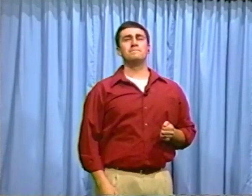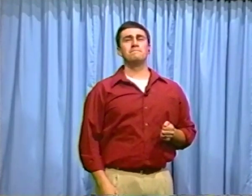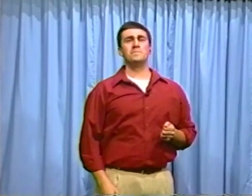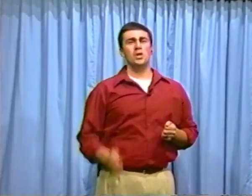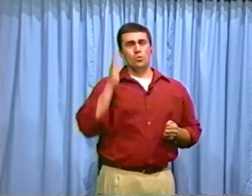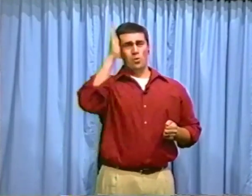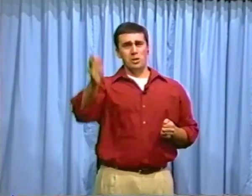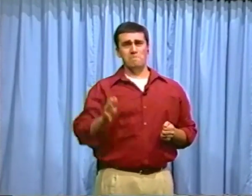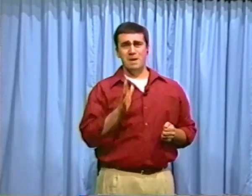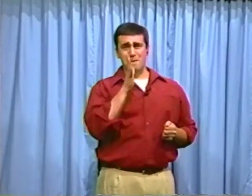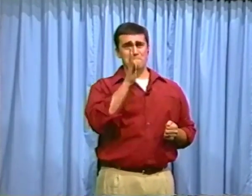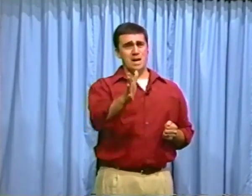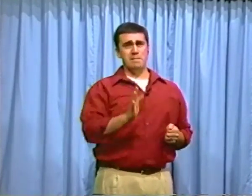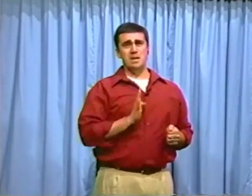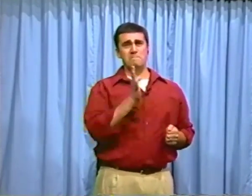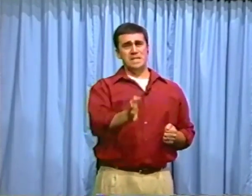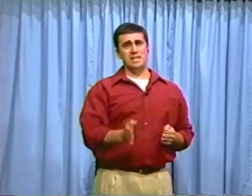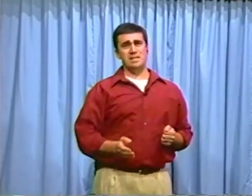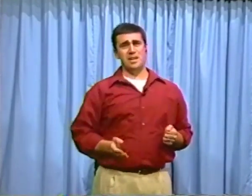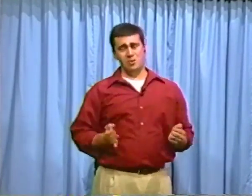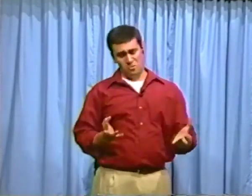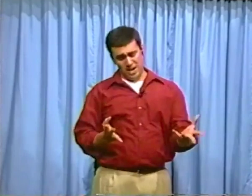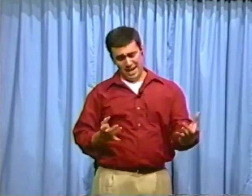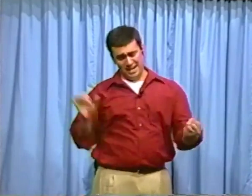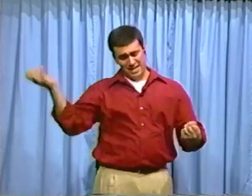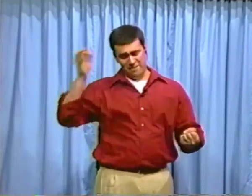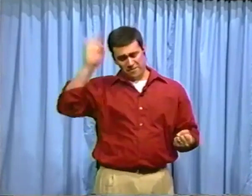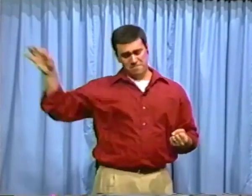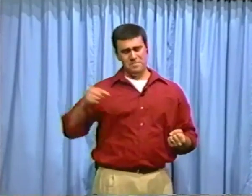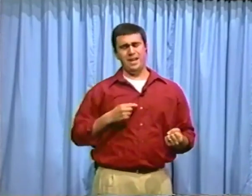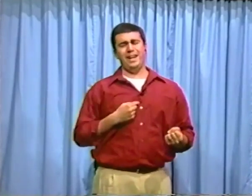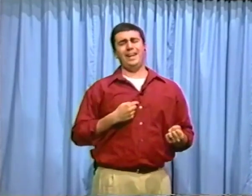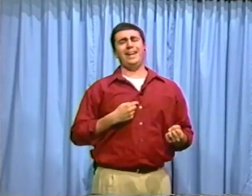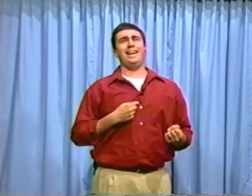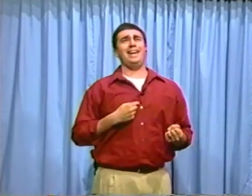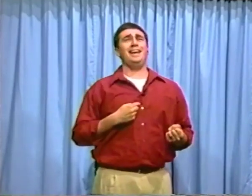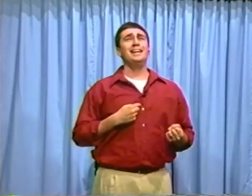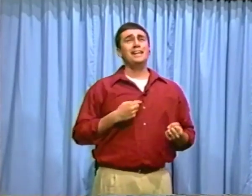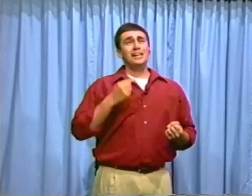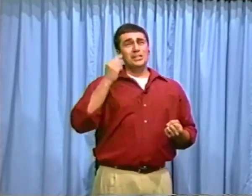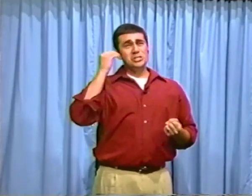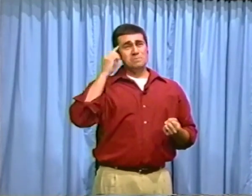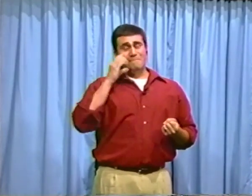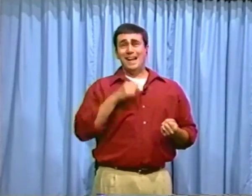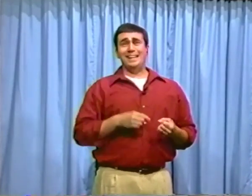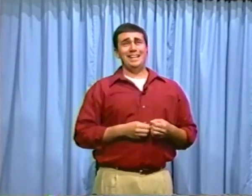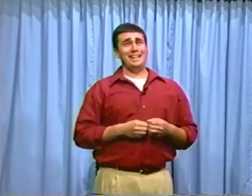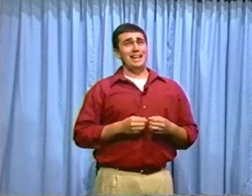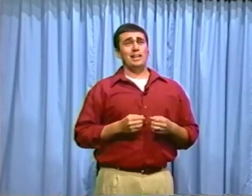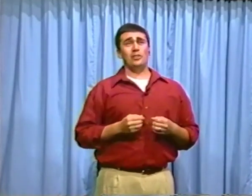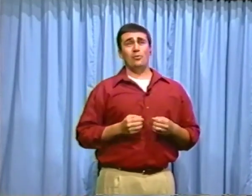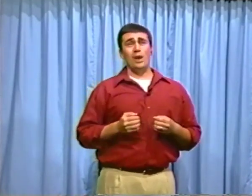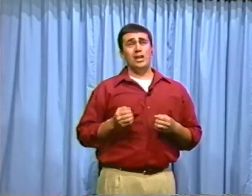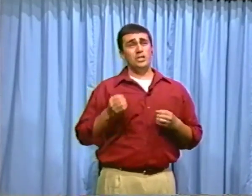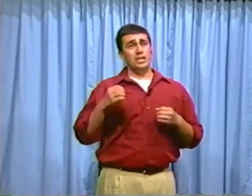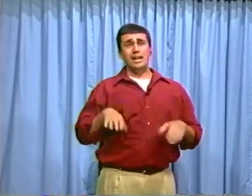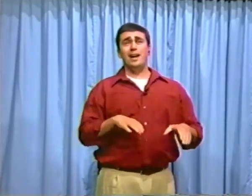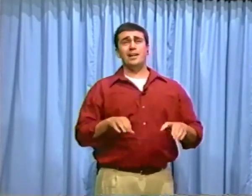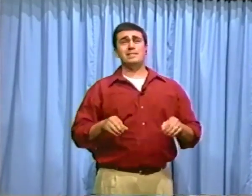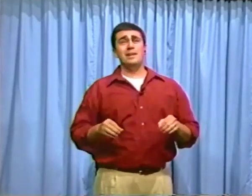Will my momma be there waiting for me? Will Smiling like the way she does,